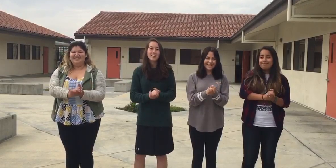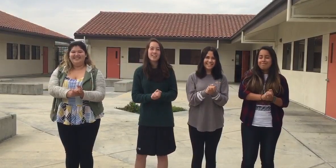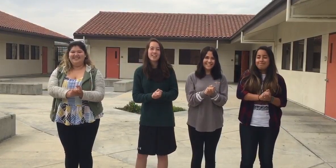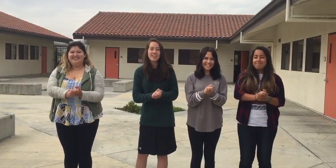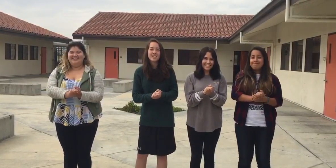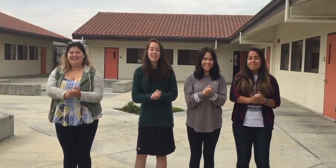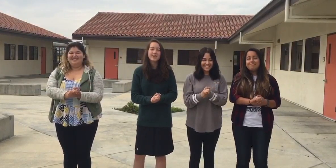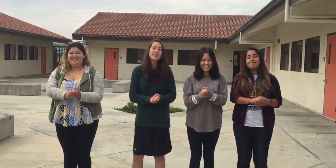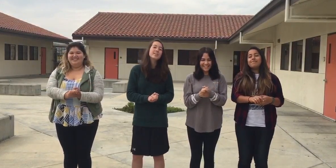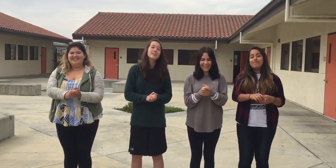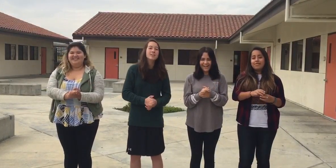a thread